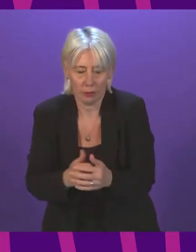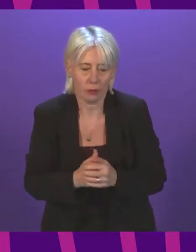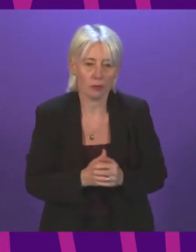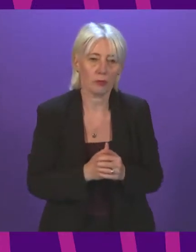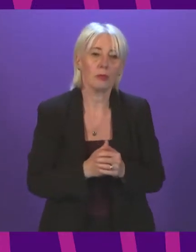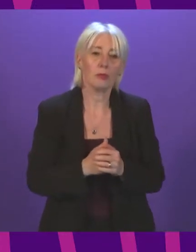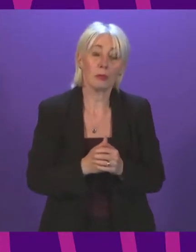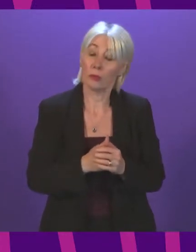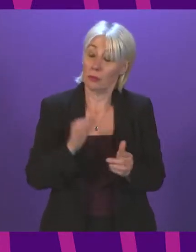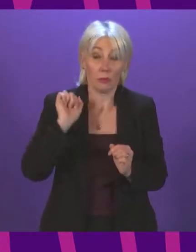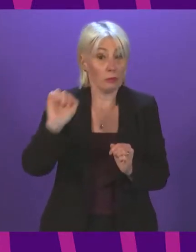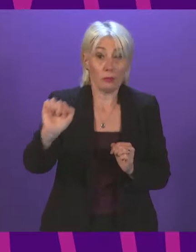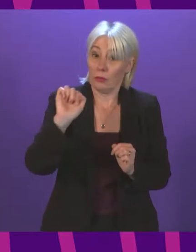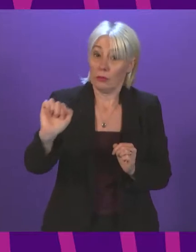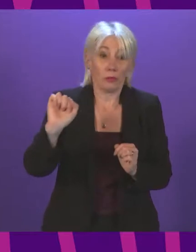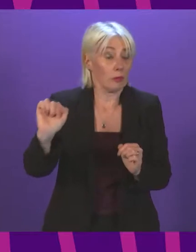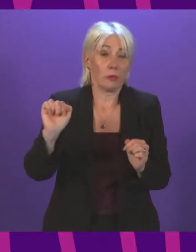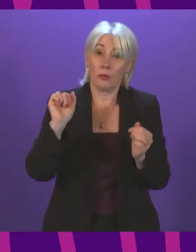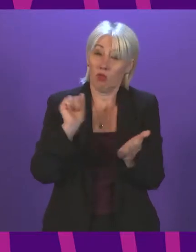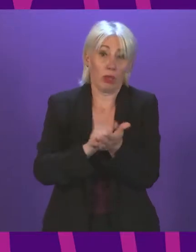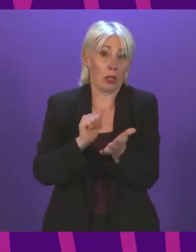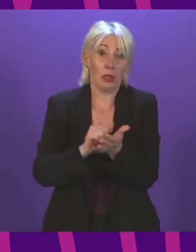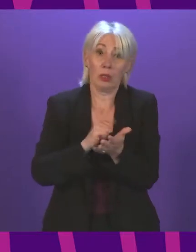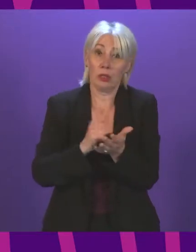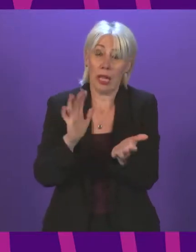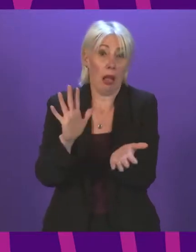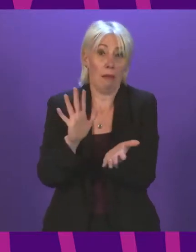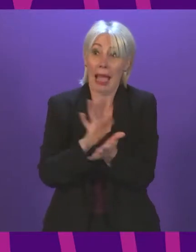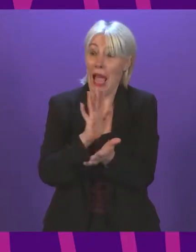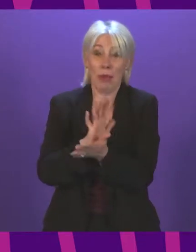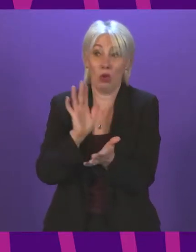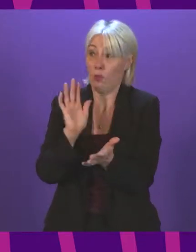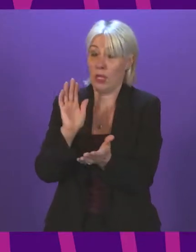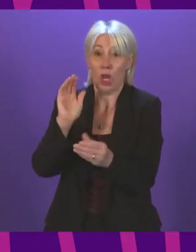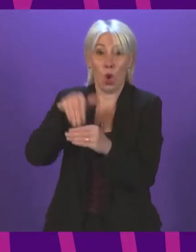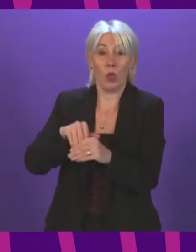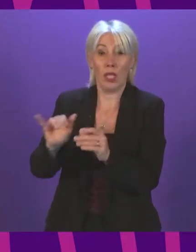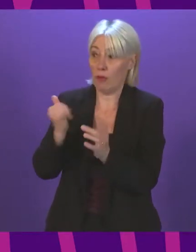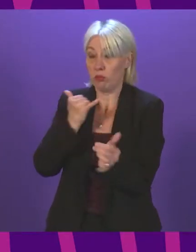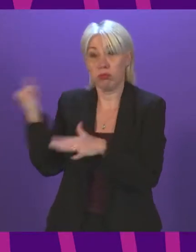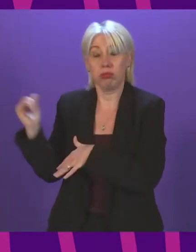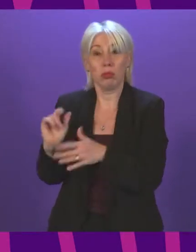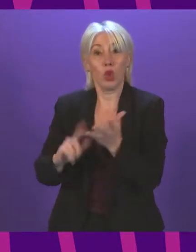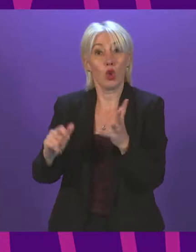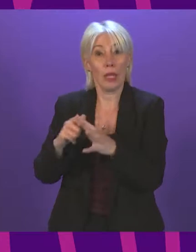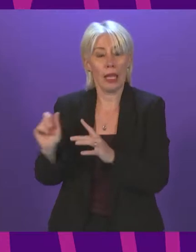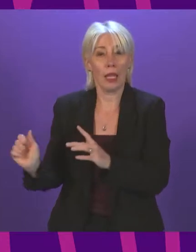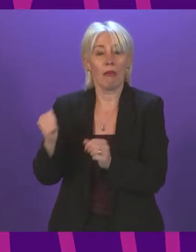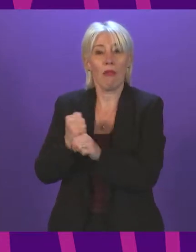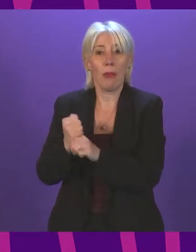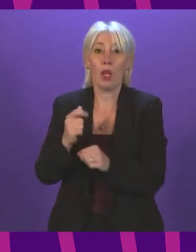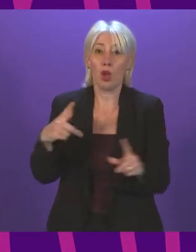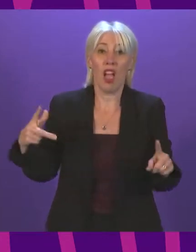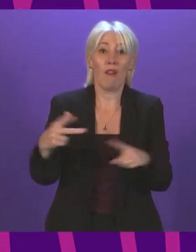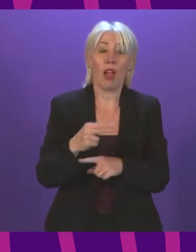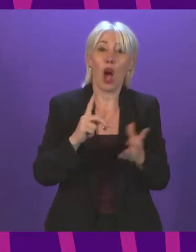Again, the member is absolutely right and I am happy to join her in that call because the cut that we have seen to universal credit will